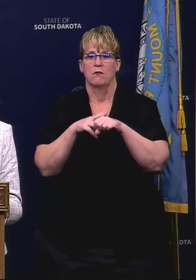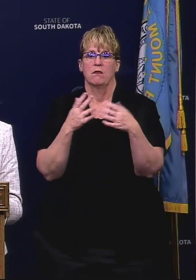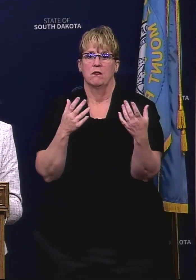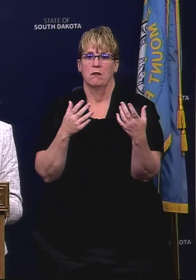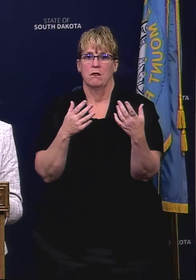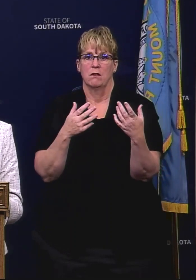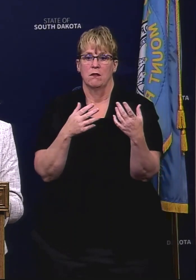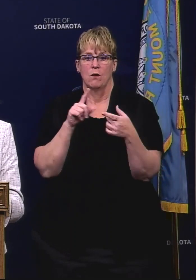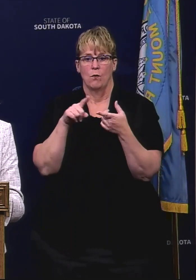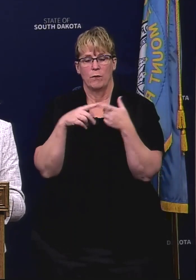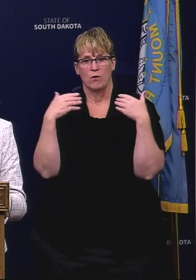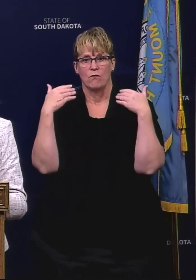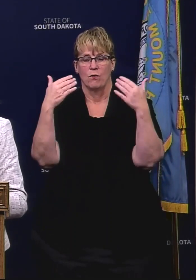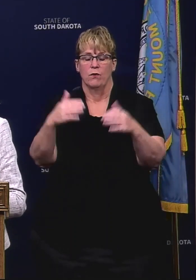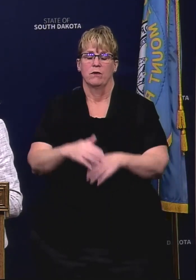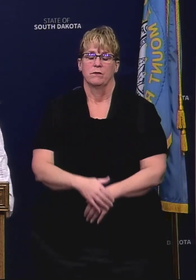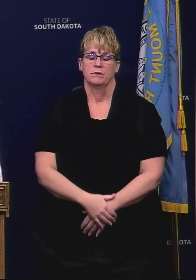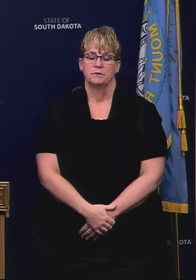as we move forward.